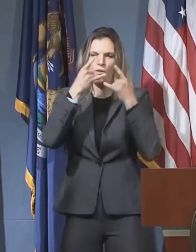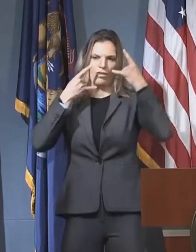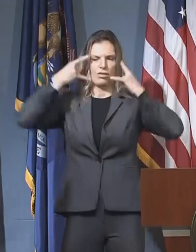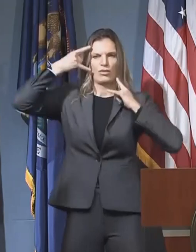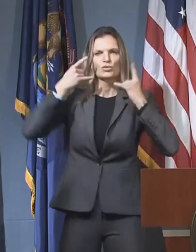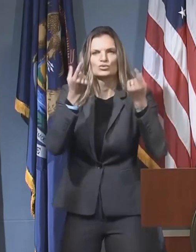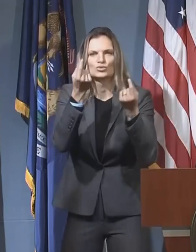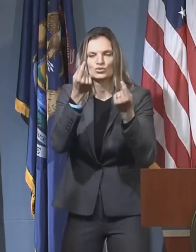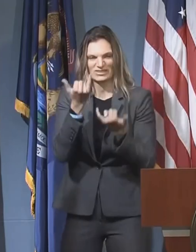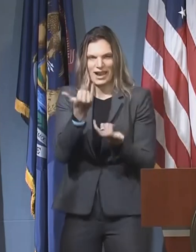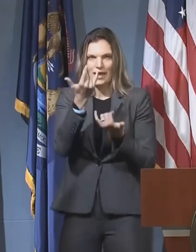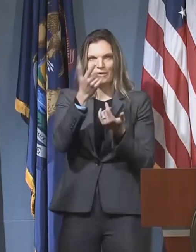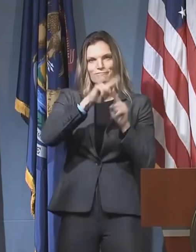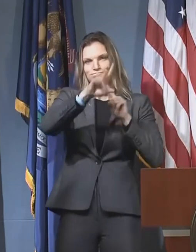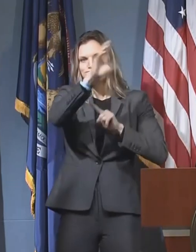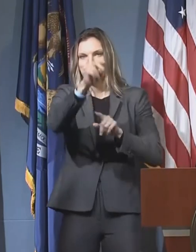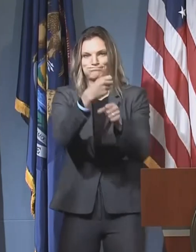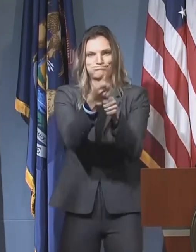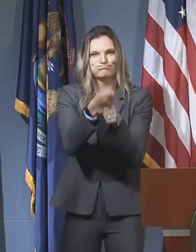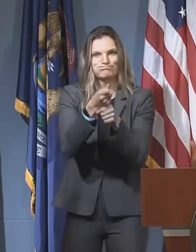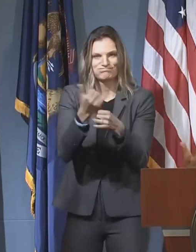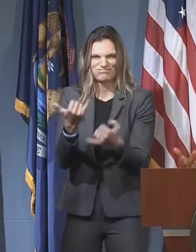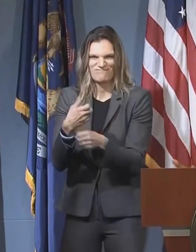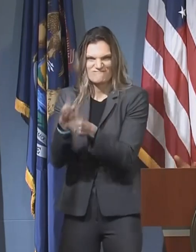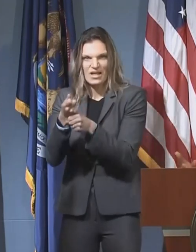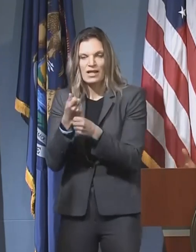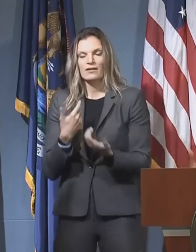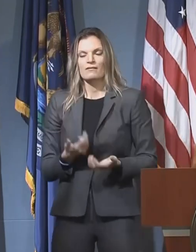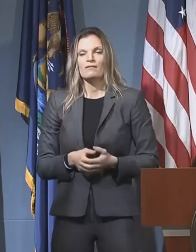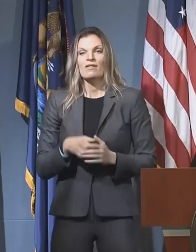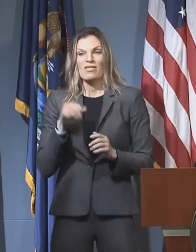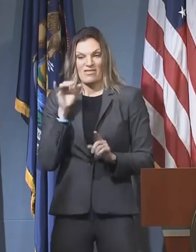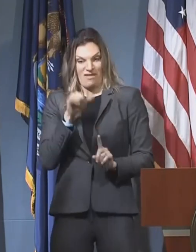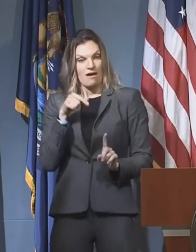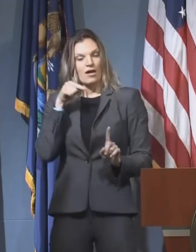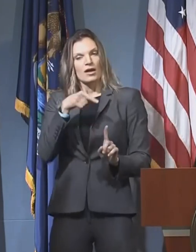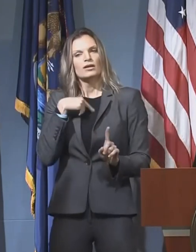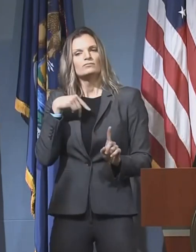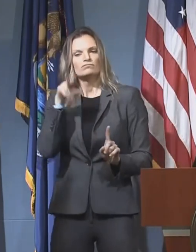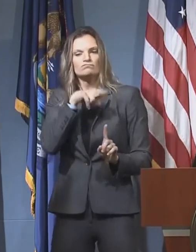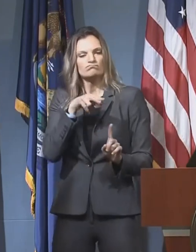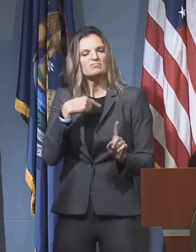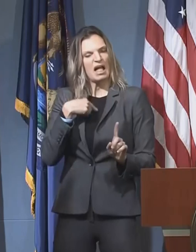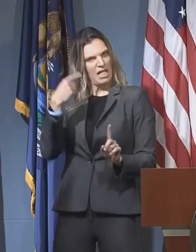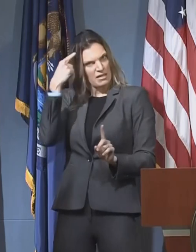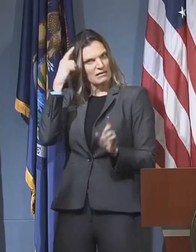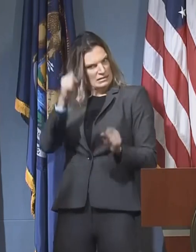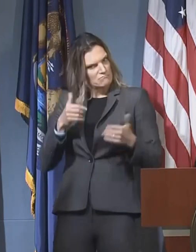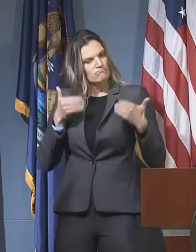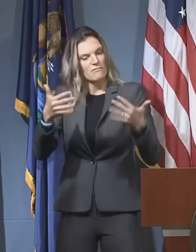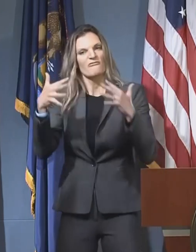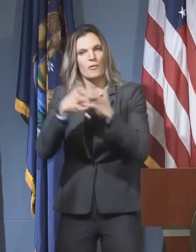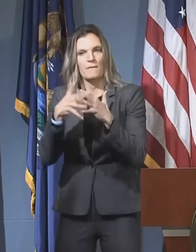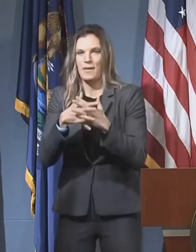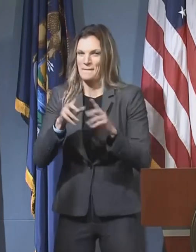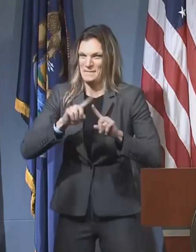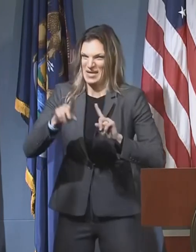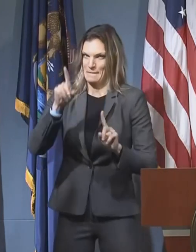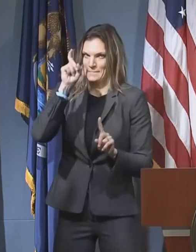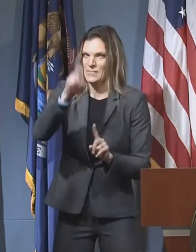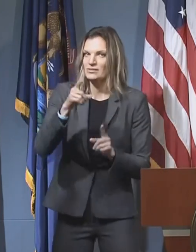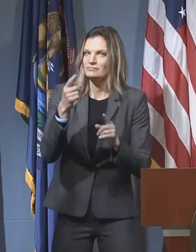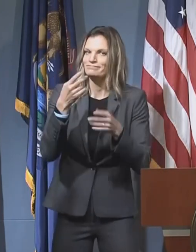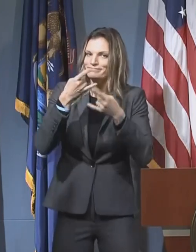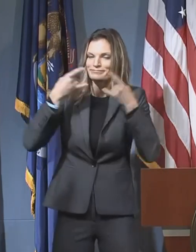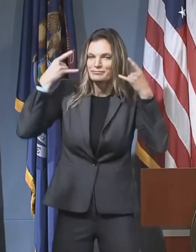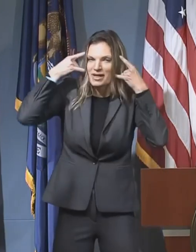so we believe that this is one important way that we resume some football, but we got to do it with these protocols